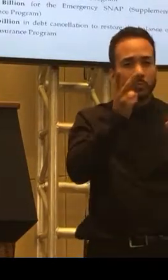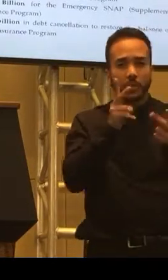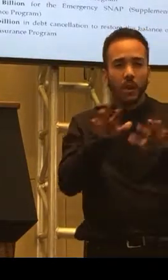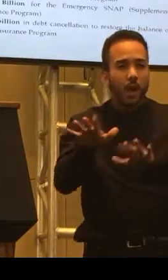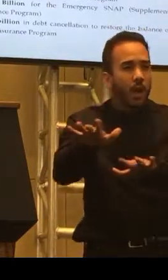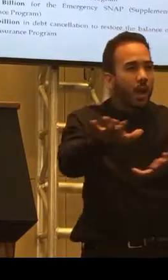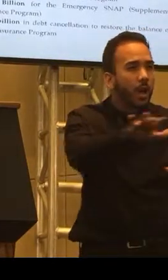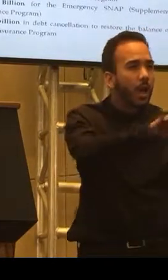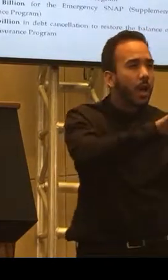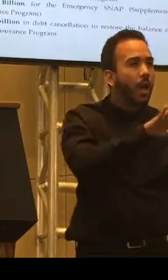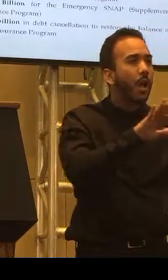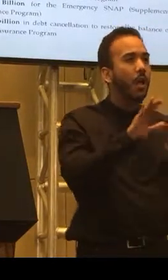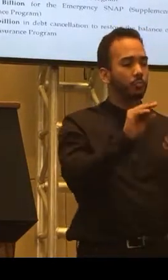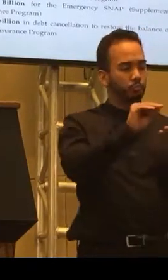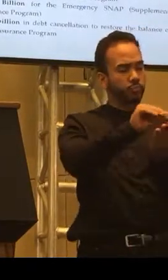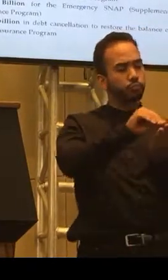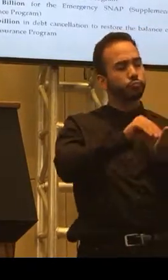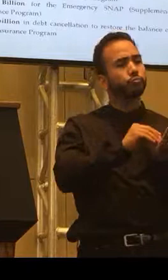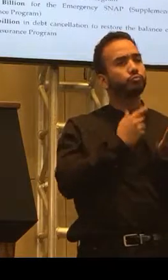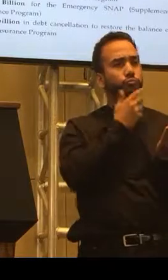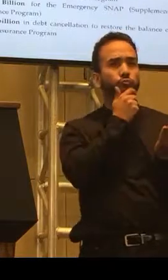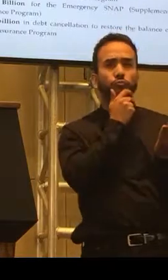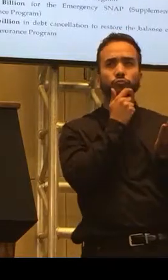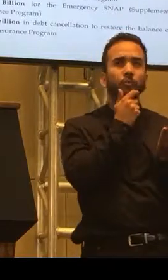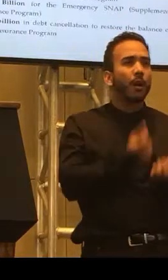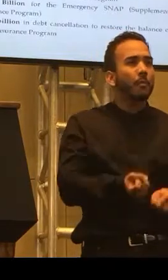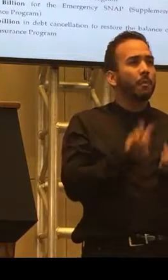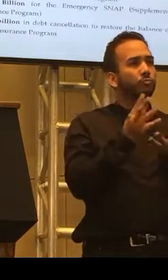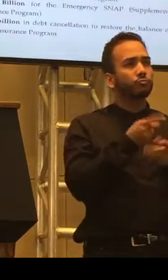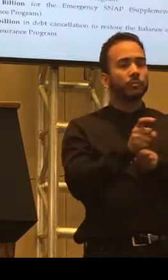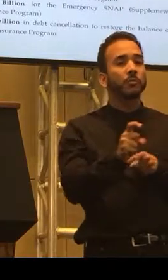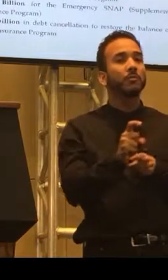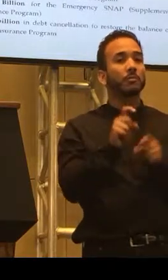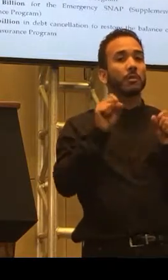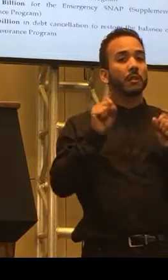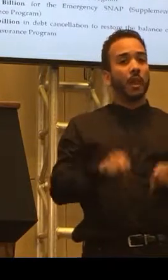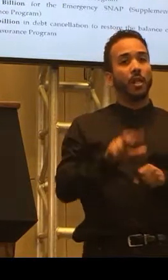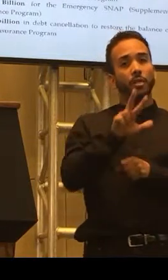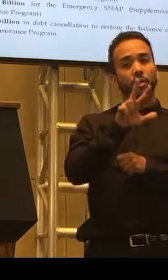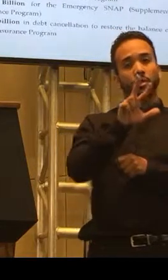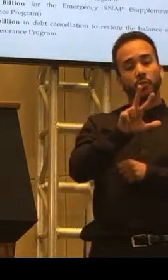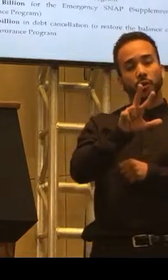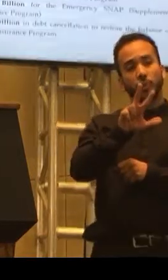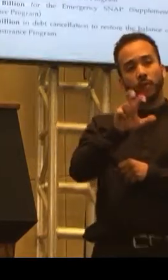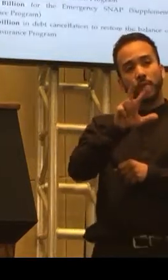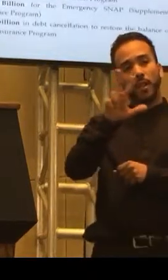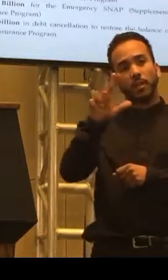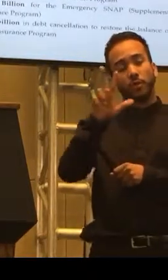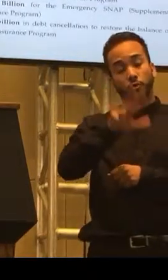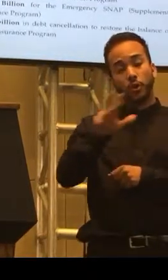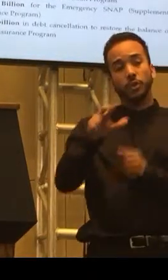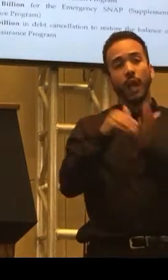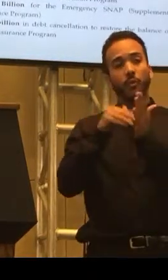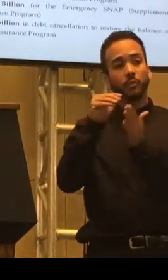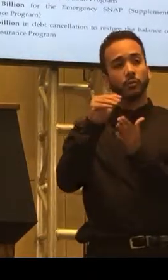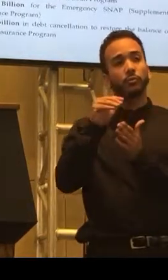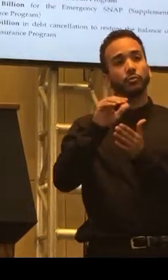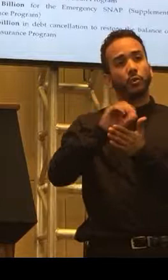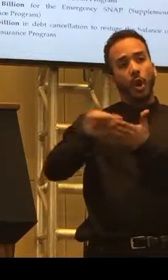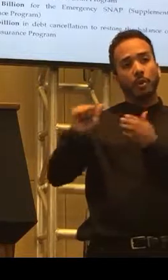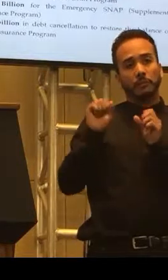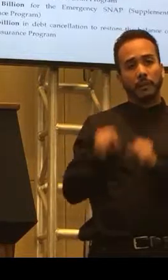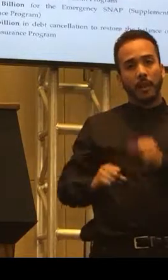what the level of damage is, and then you can receive a grant up to $33,300. Now, this $500 is,